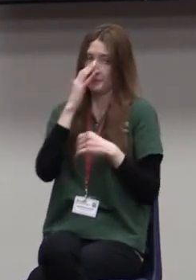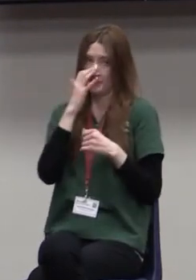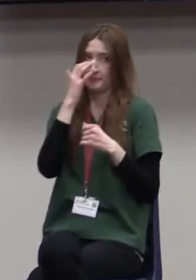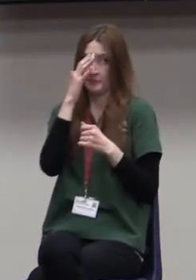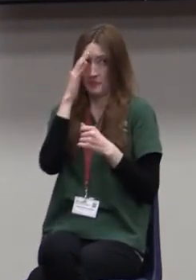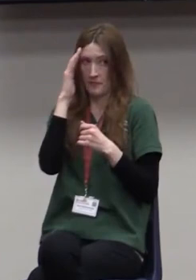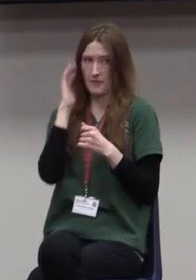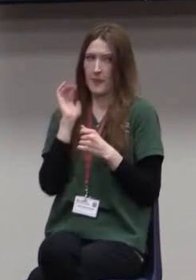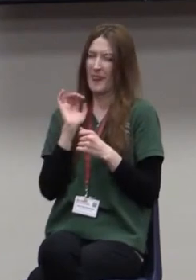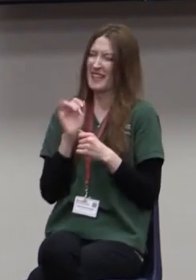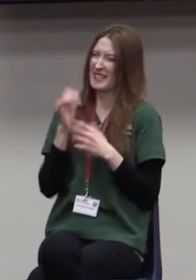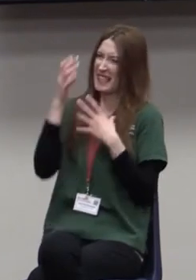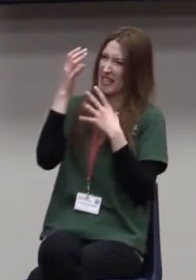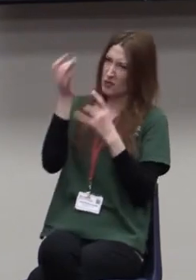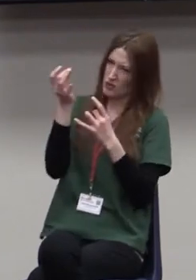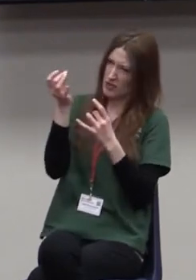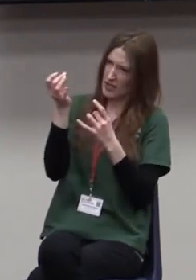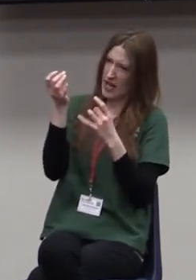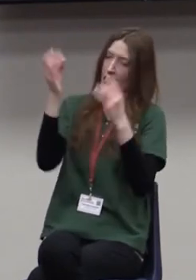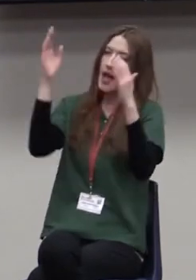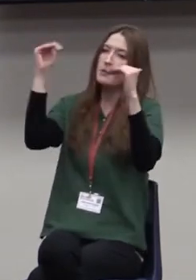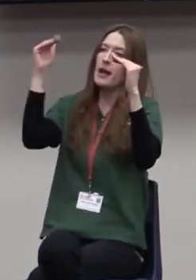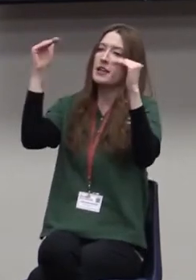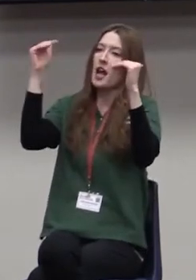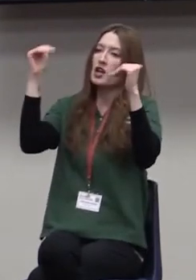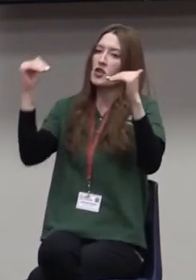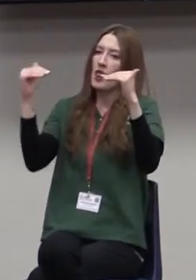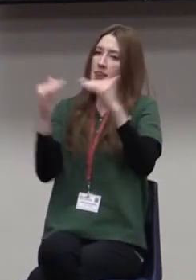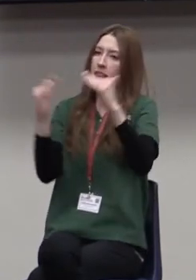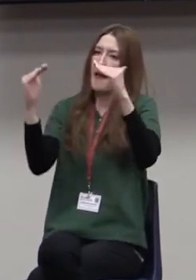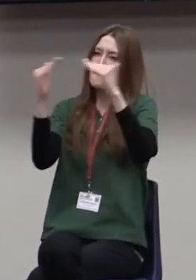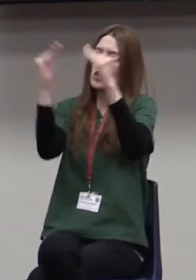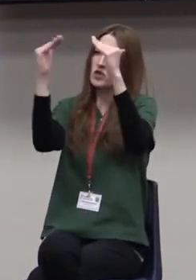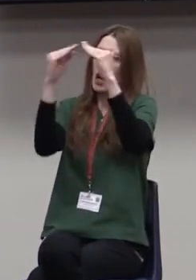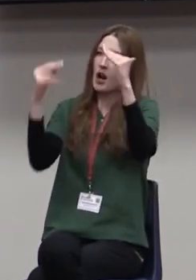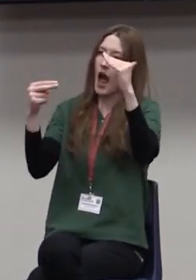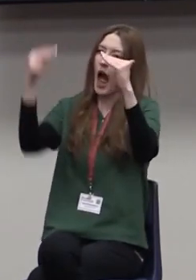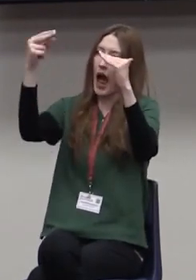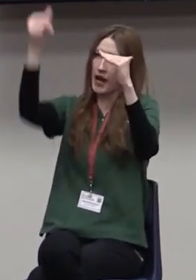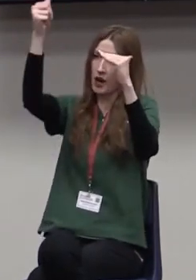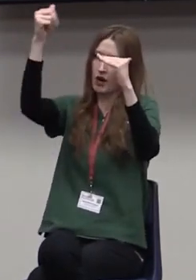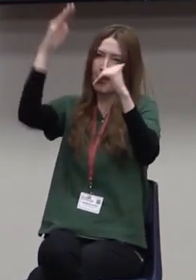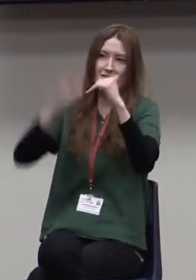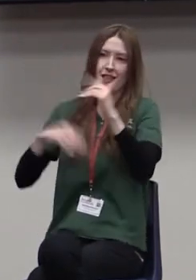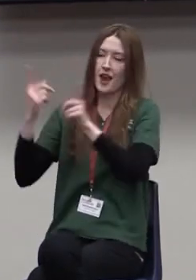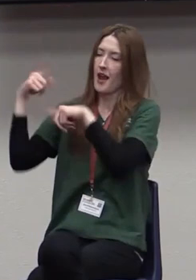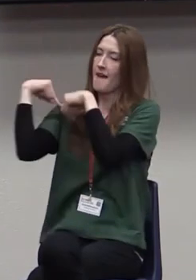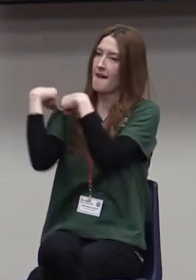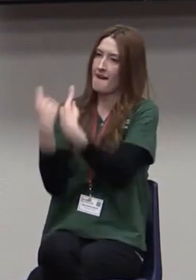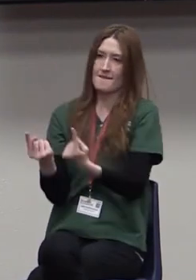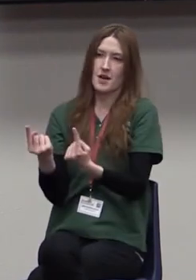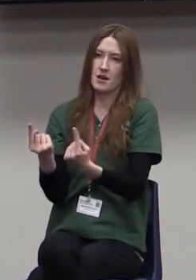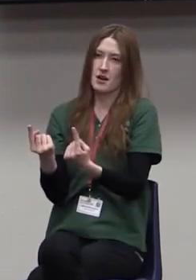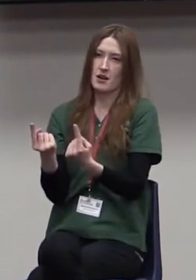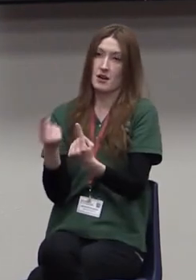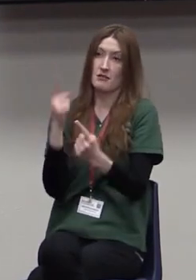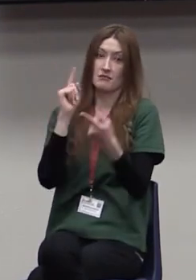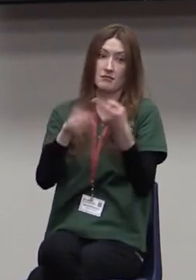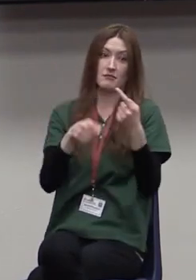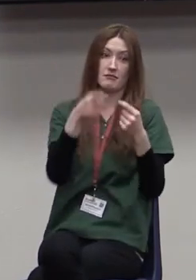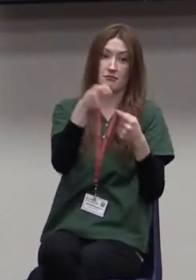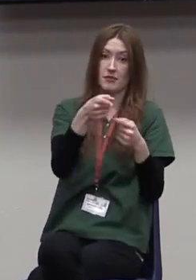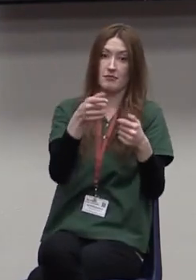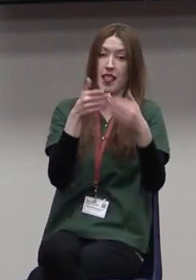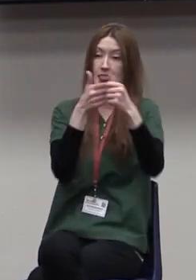But isn't it interesting, the expectation levels are higher now than they've ever been for leaders and from leaders to the people who are following.